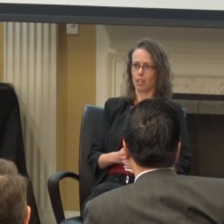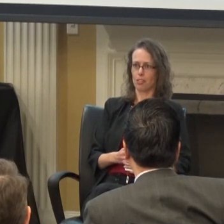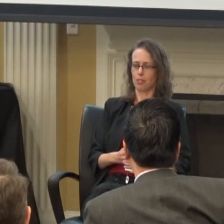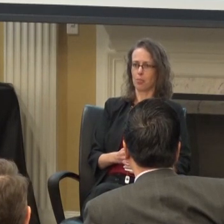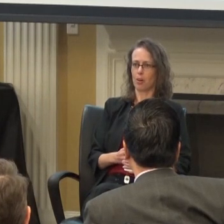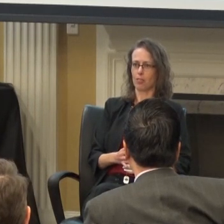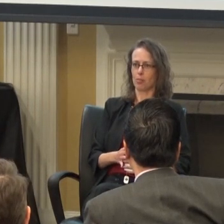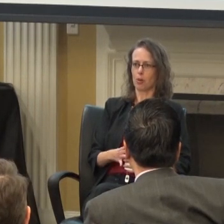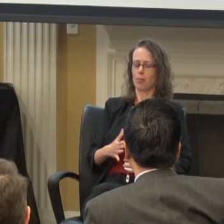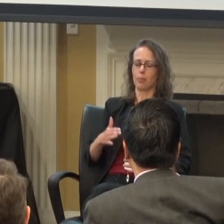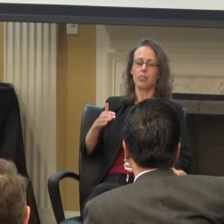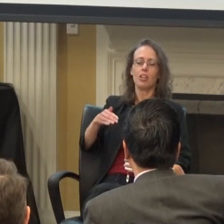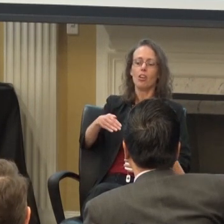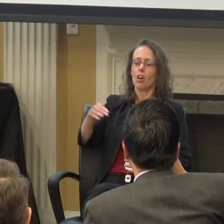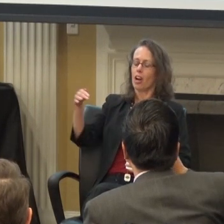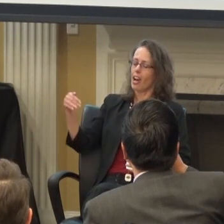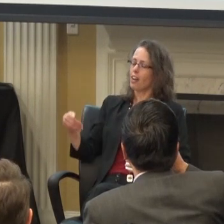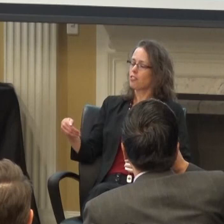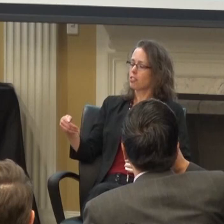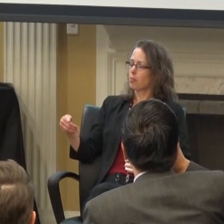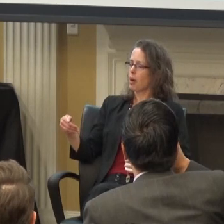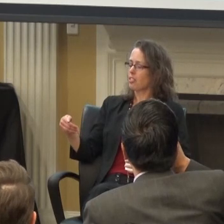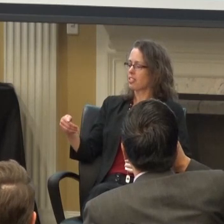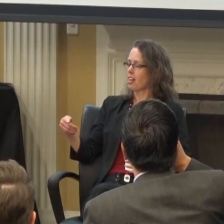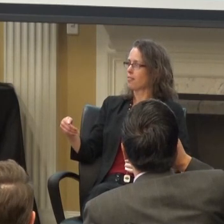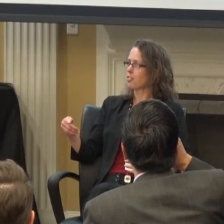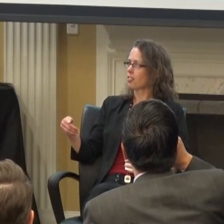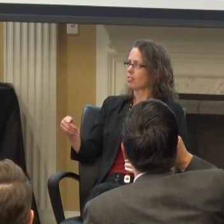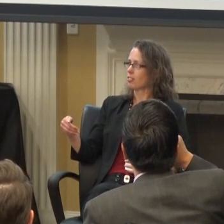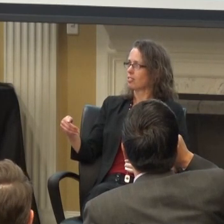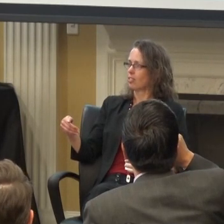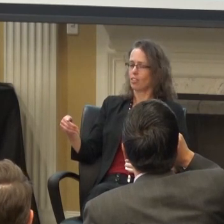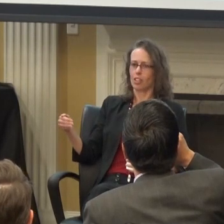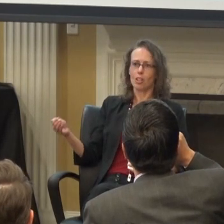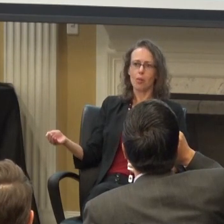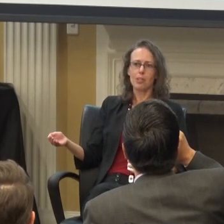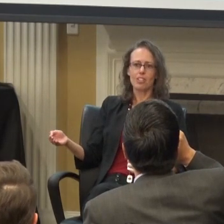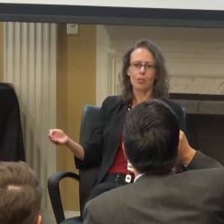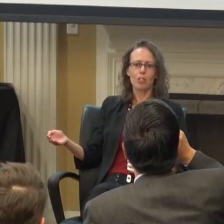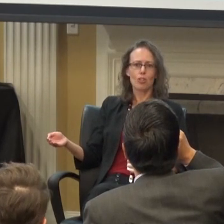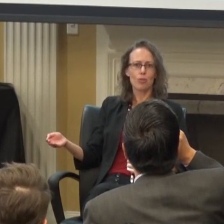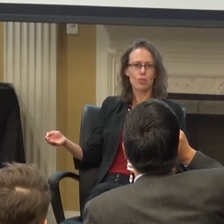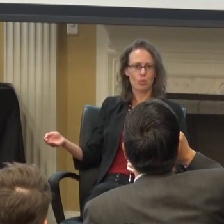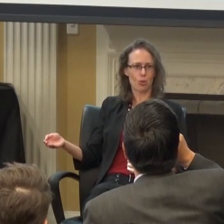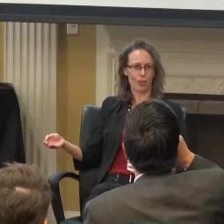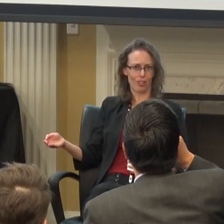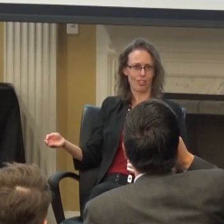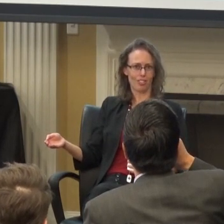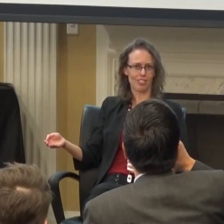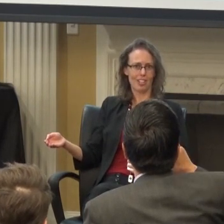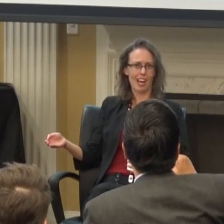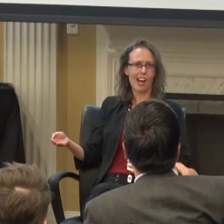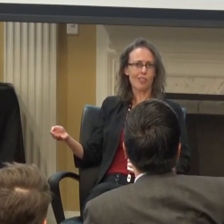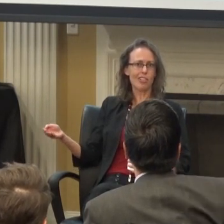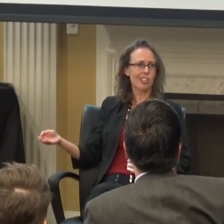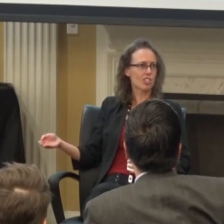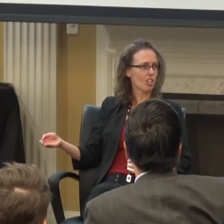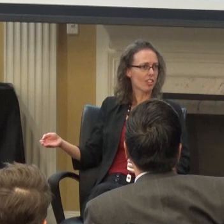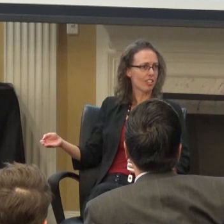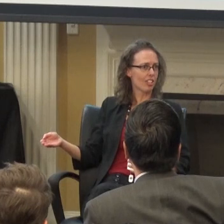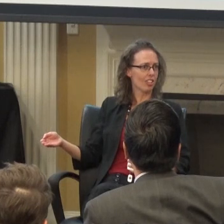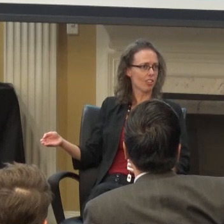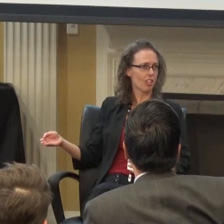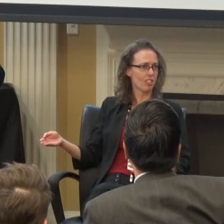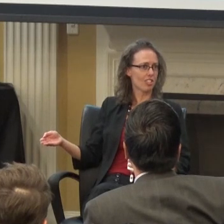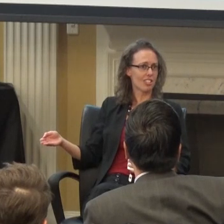solution rather than a part of the problem after the press left you know what we did we told stories how did it